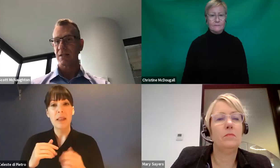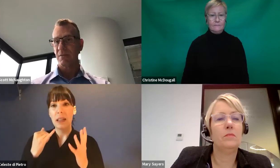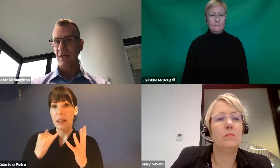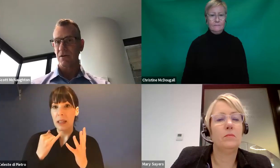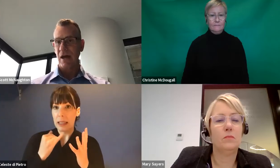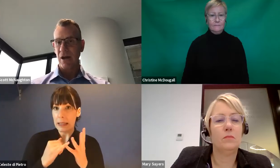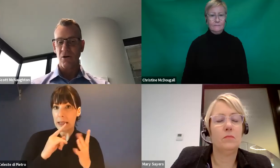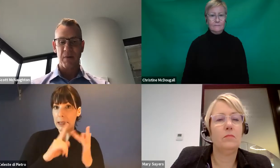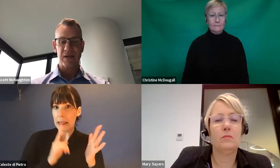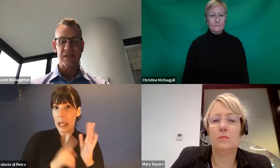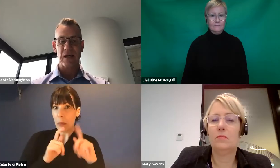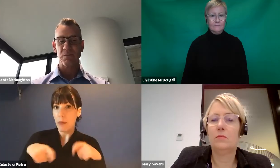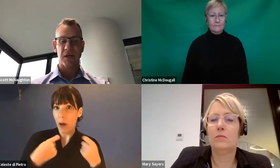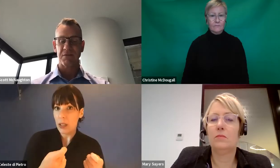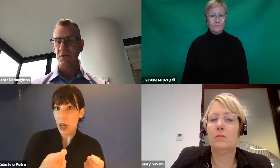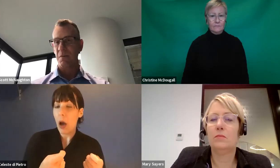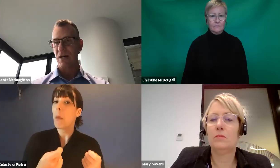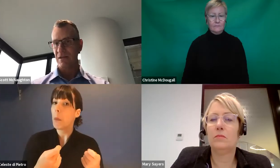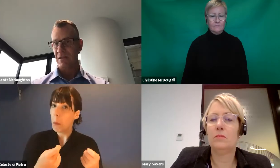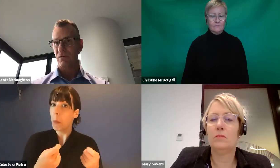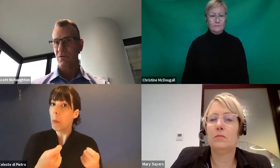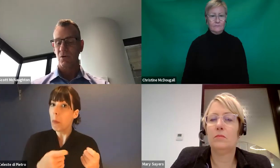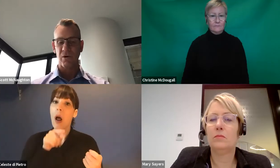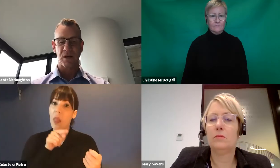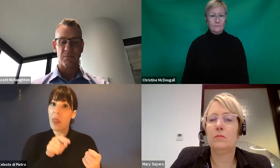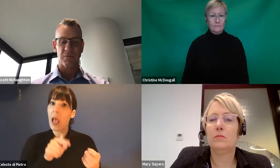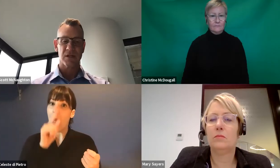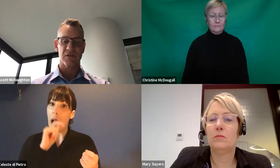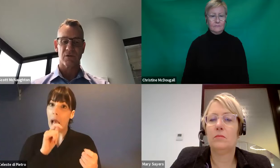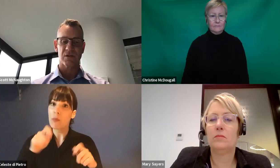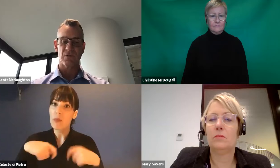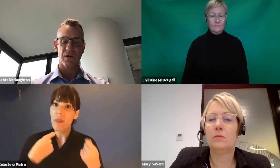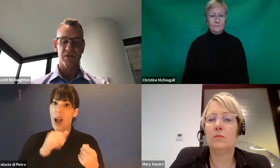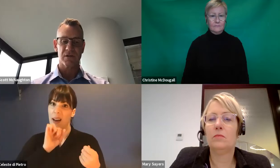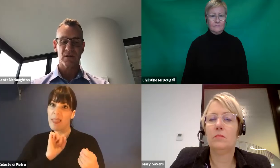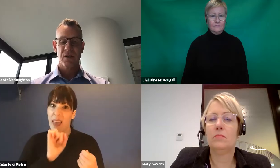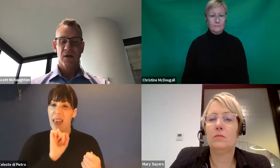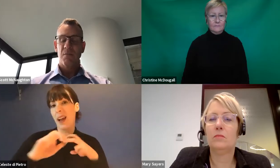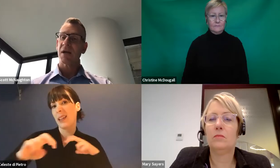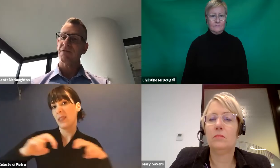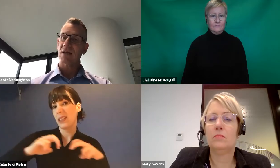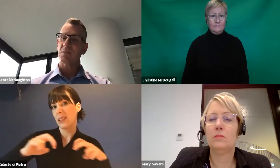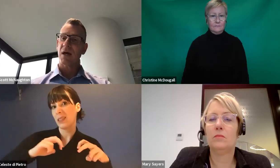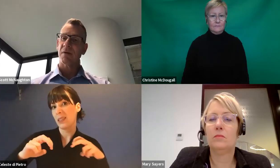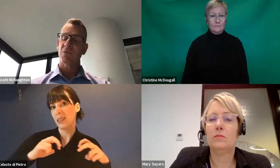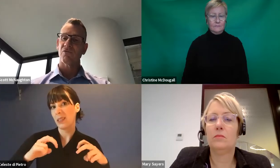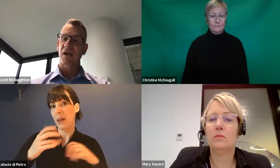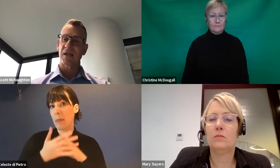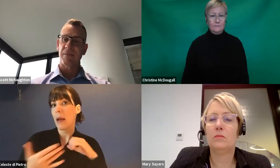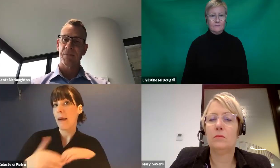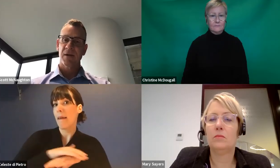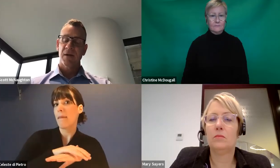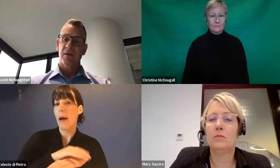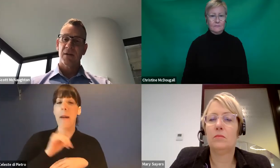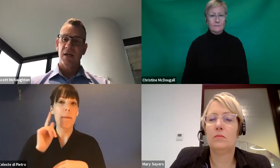provides some of these on an ad hoc basis, that'll be covered as part of the SIL quoting process or the SIL costs. But if that's becoming more